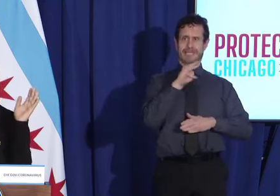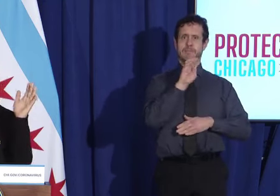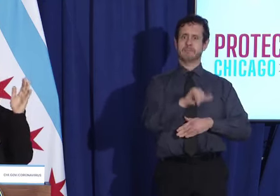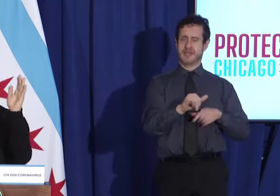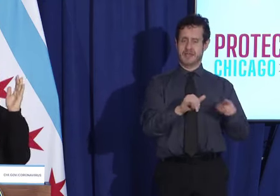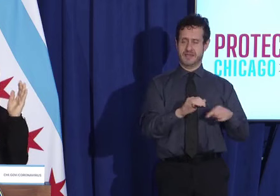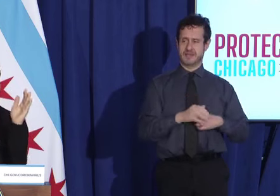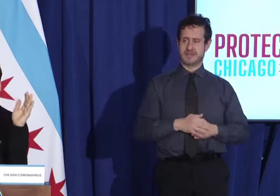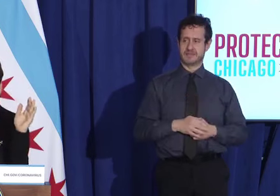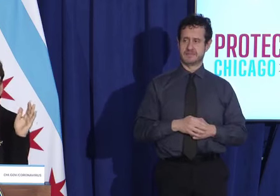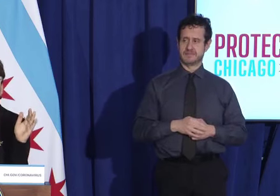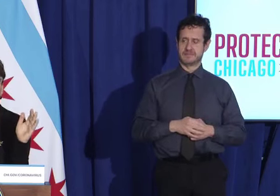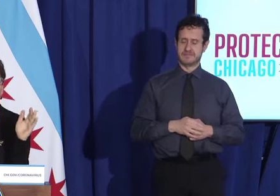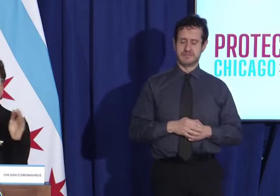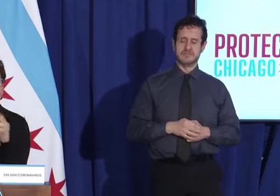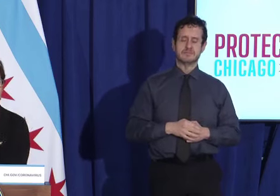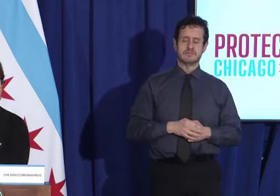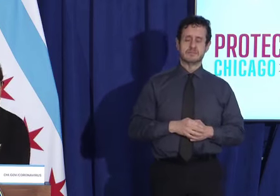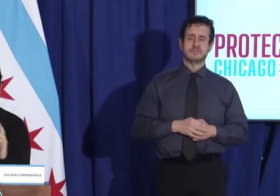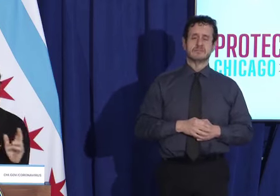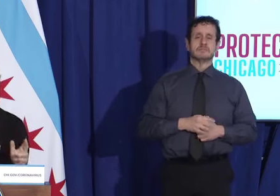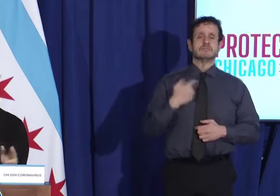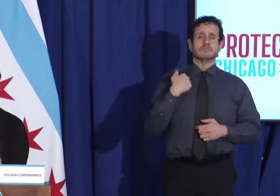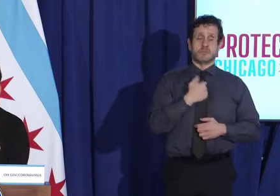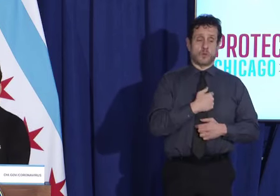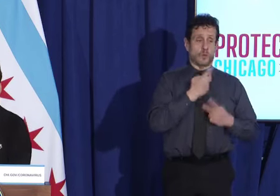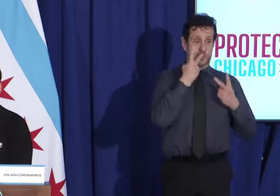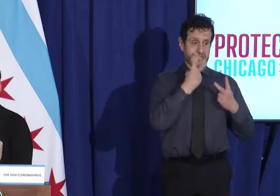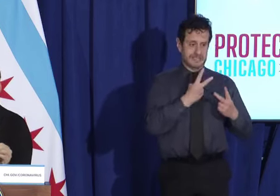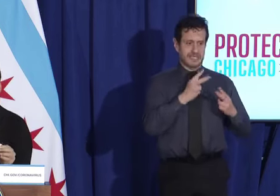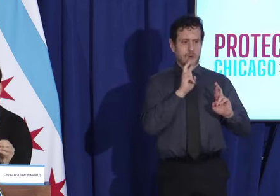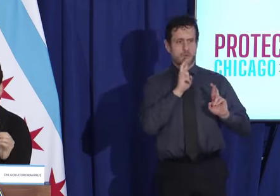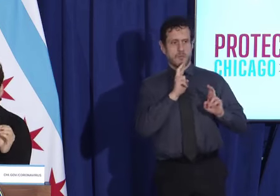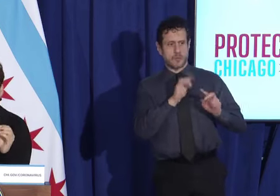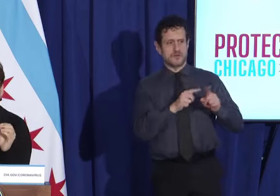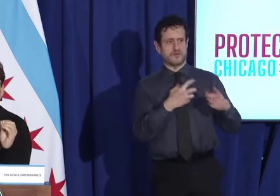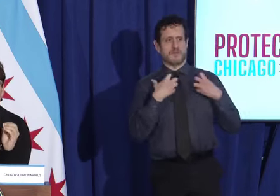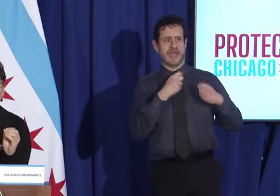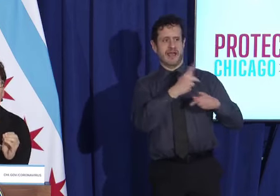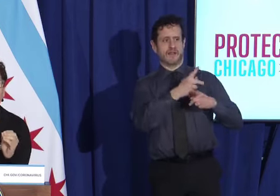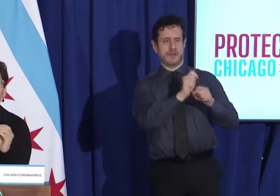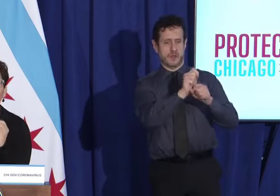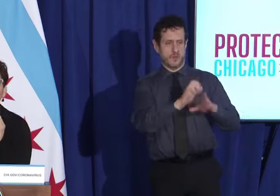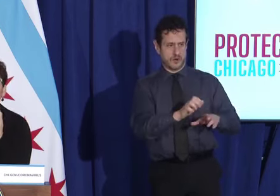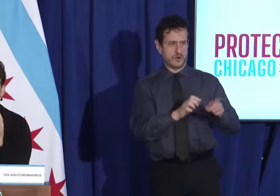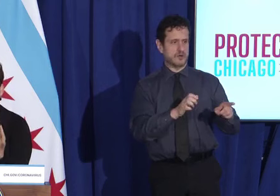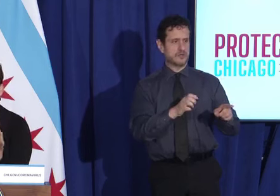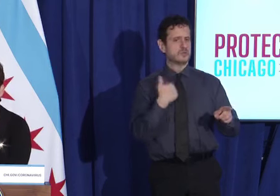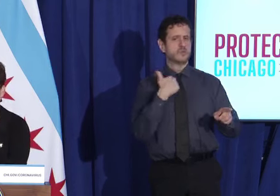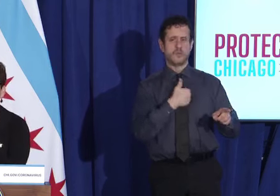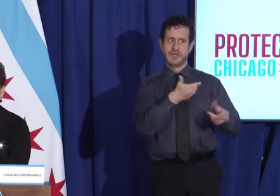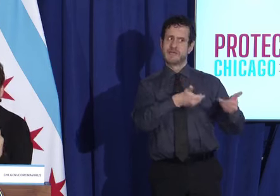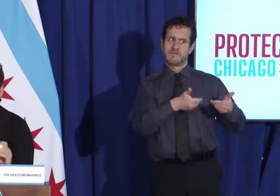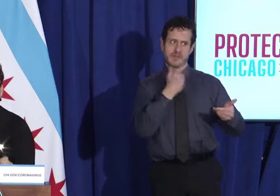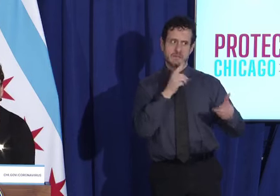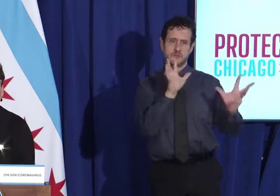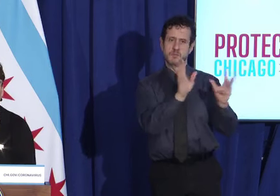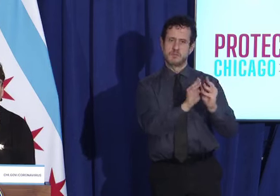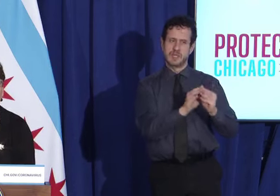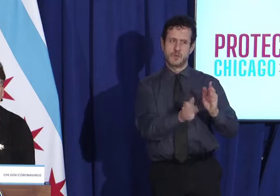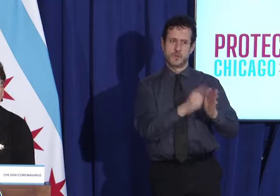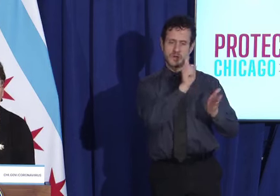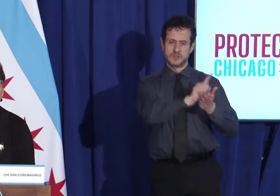From having reports from our healthcare providers, we meet with them once a week and